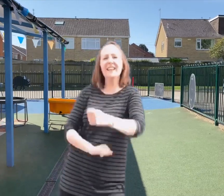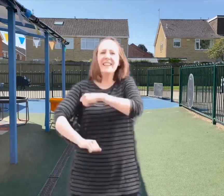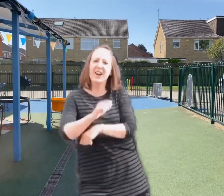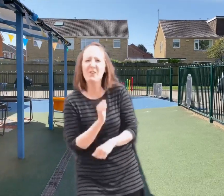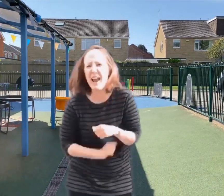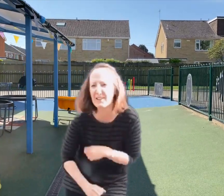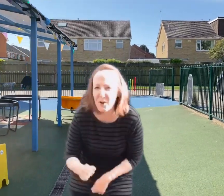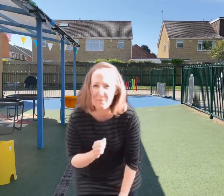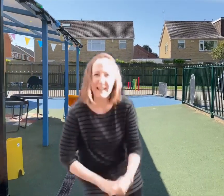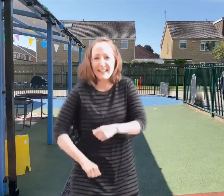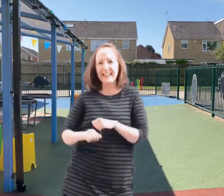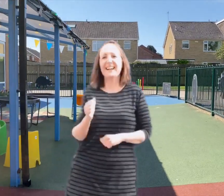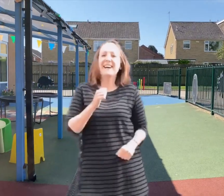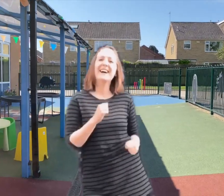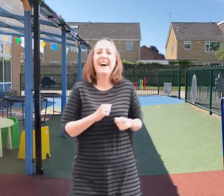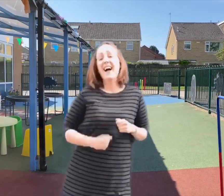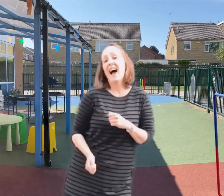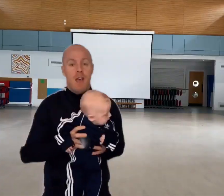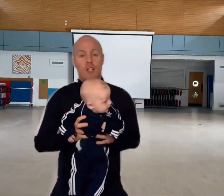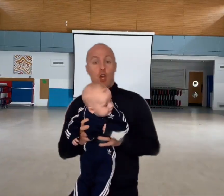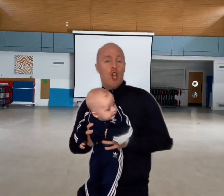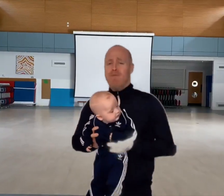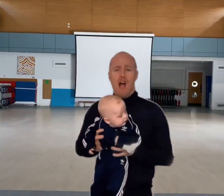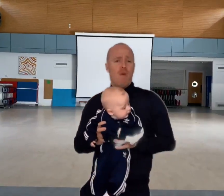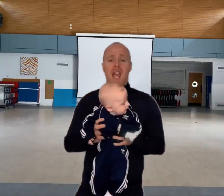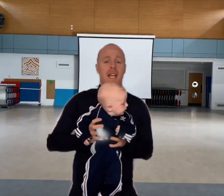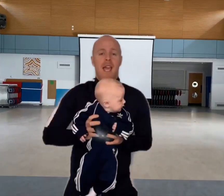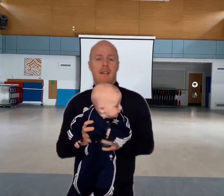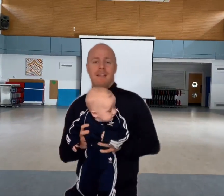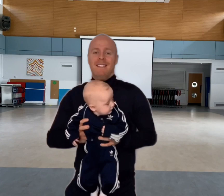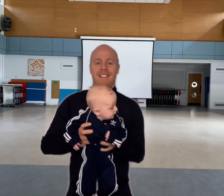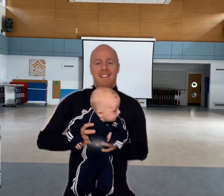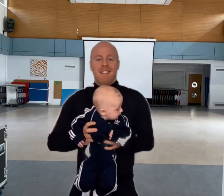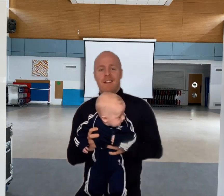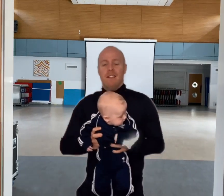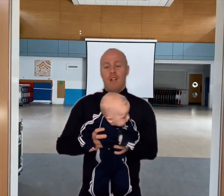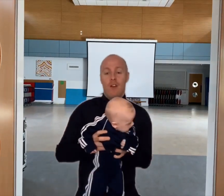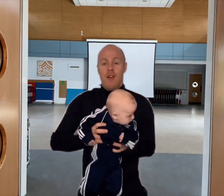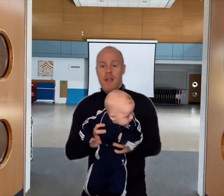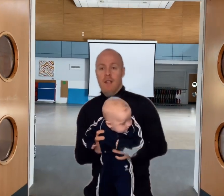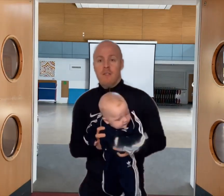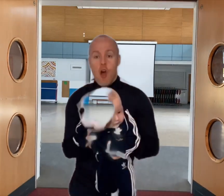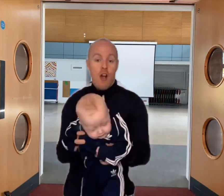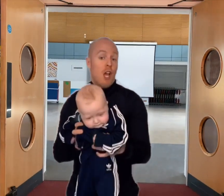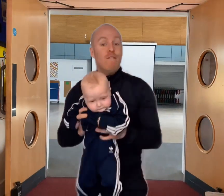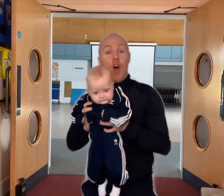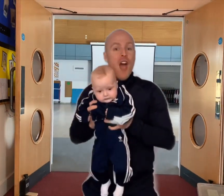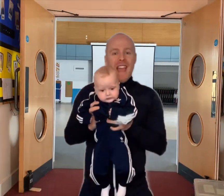who waits for me There's a church bell ringing Hear the song of joy